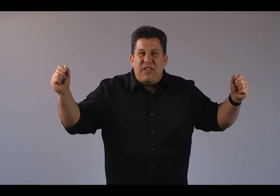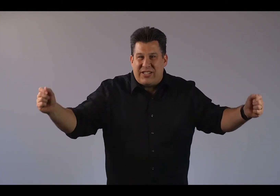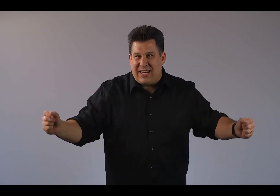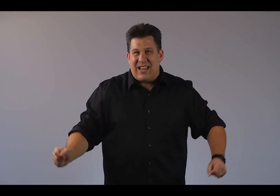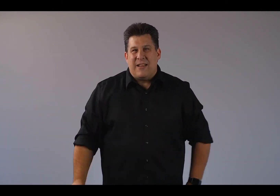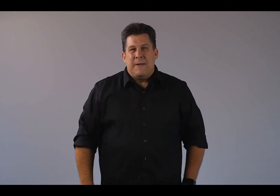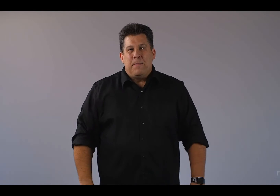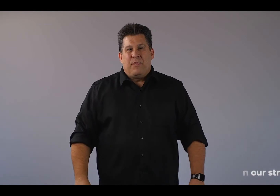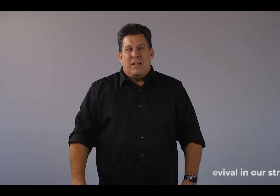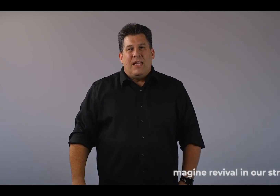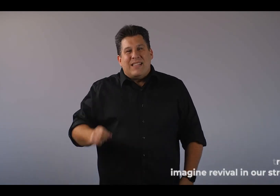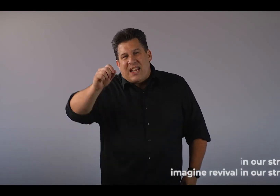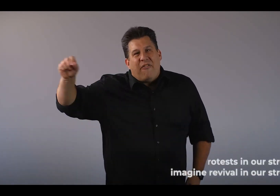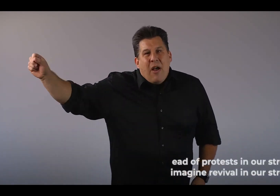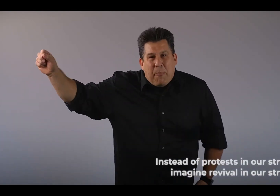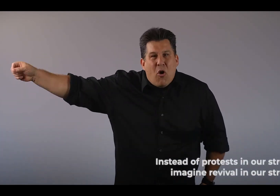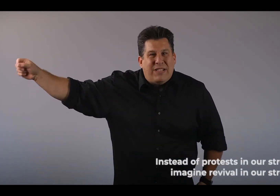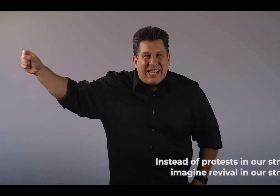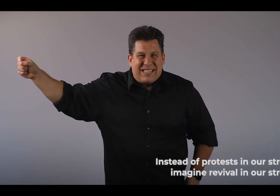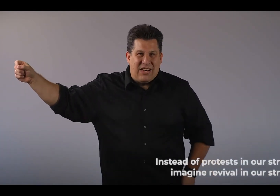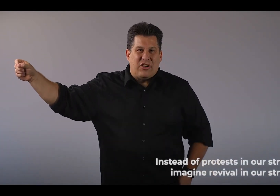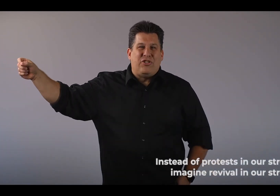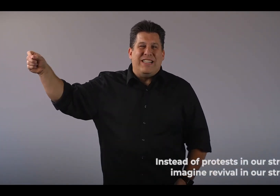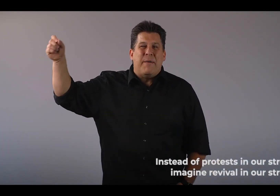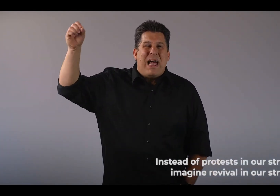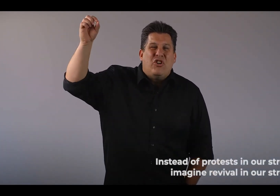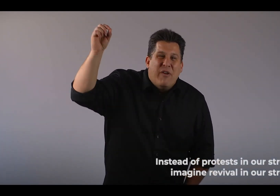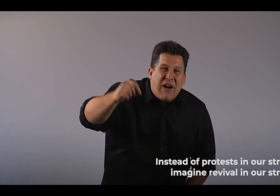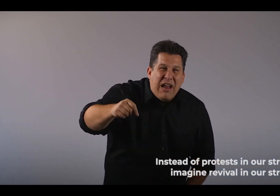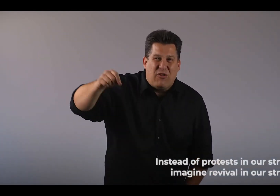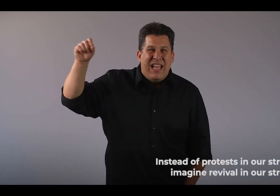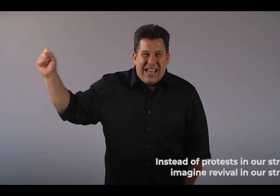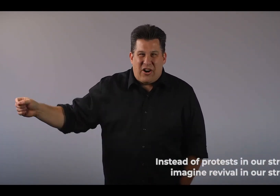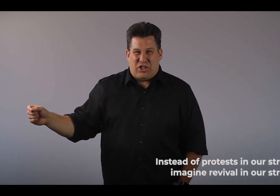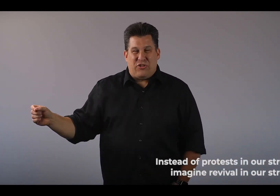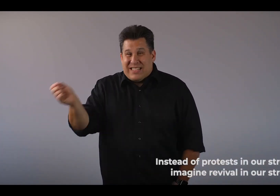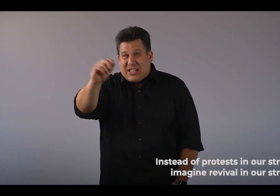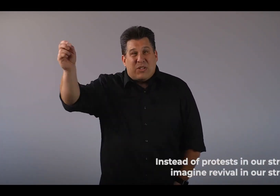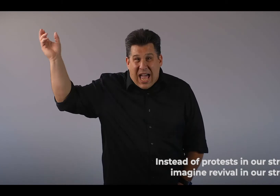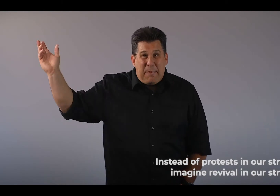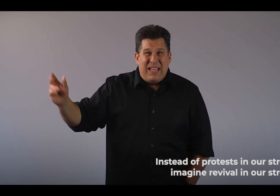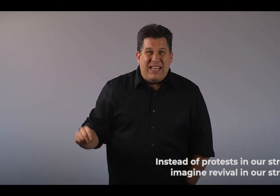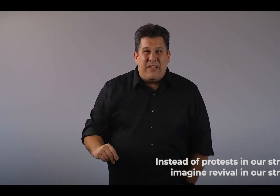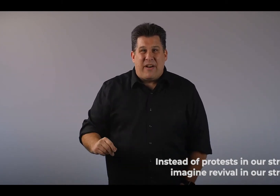their city. Like instead of protests in our streets, imagine revival in our streets. That's what's happening in Nineveh.